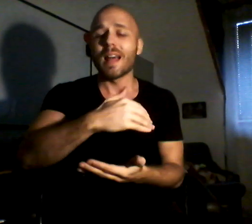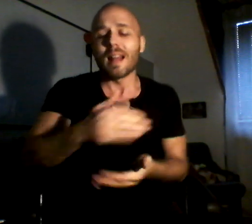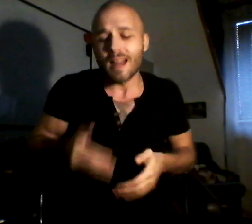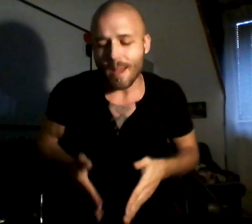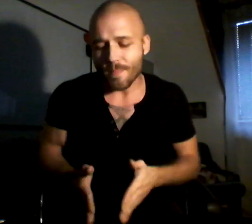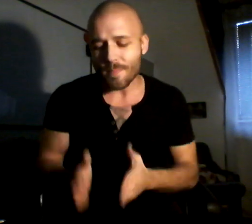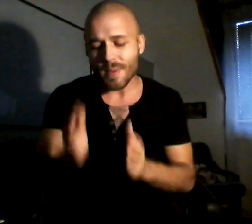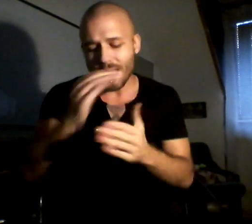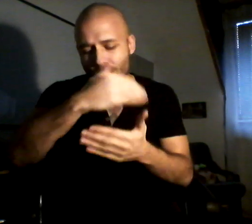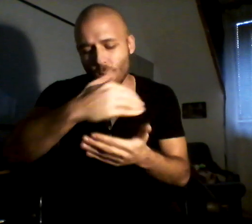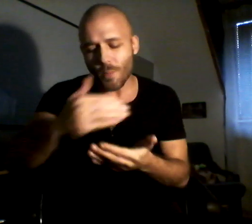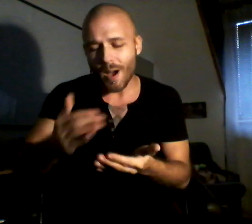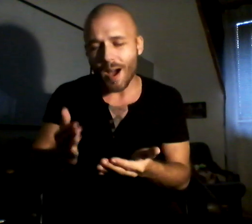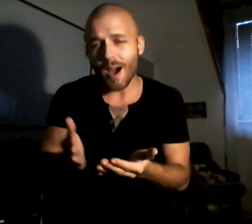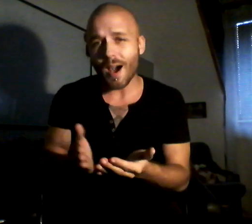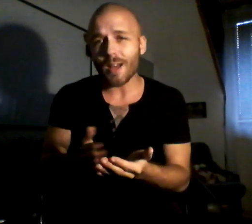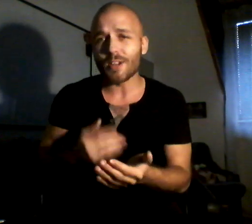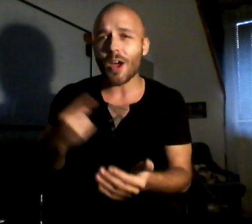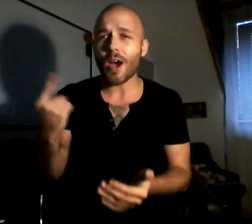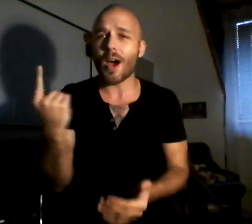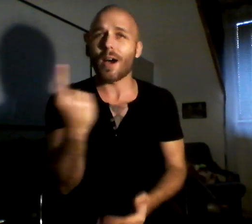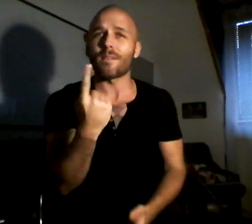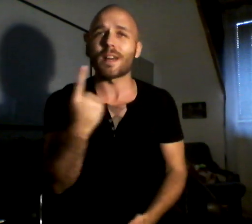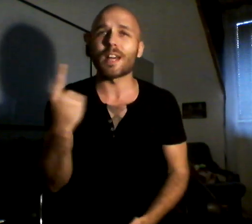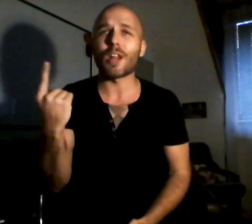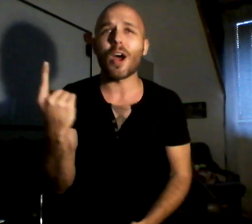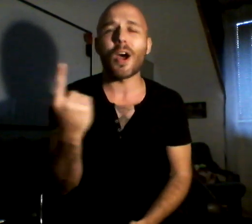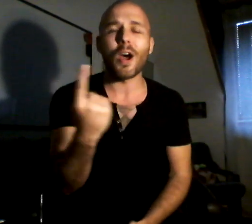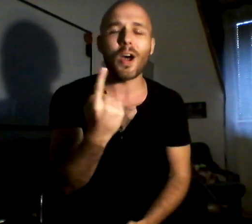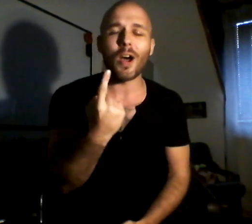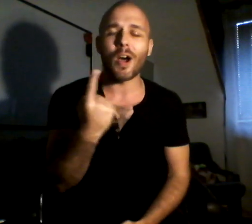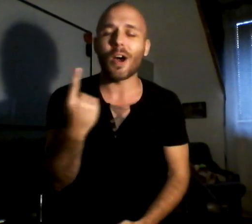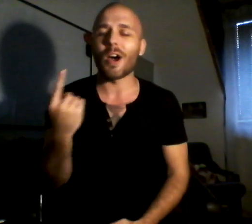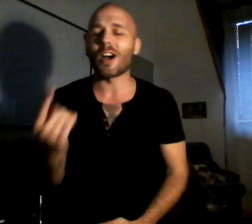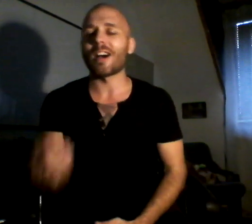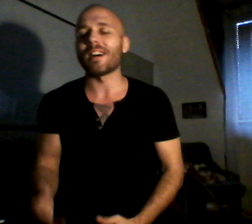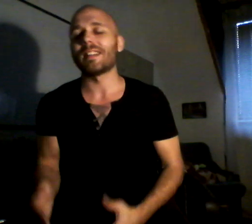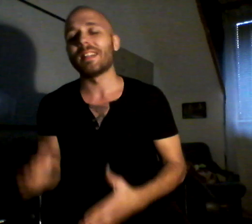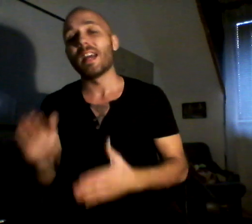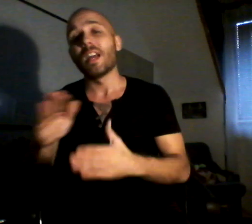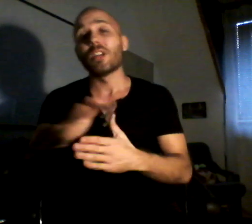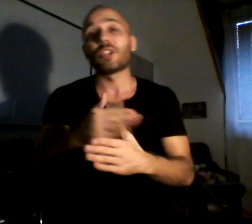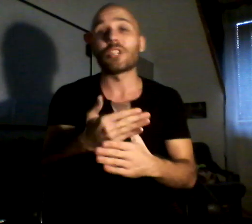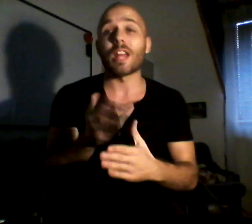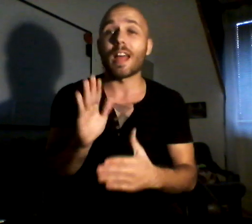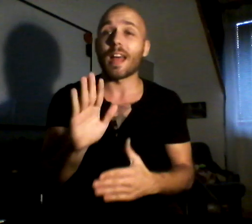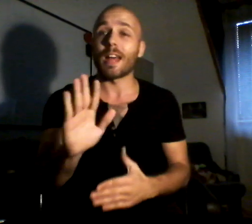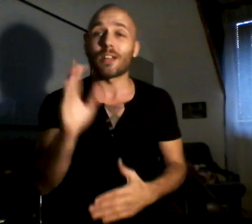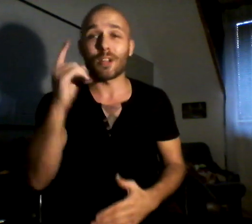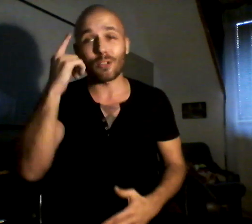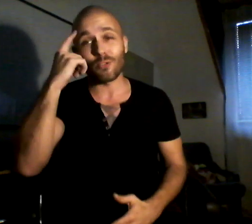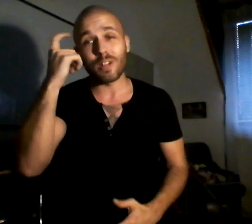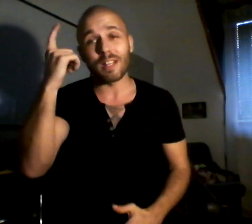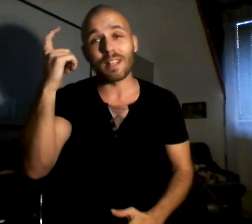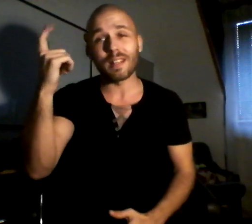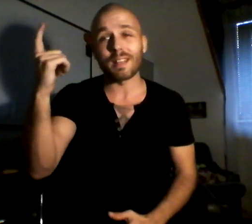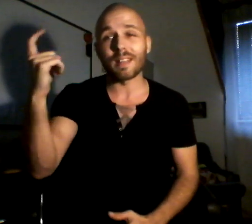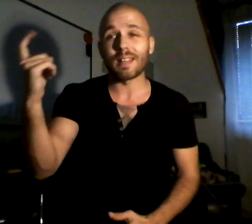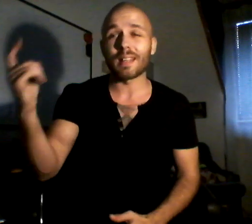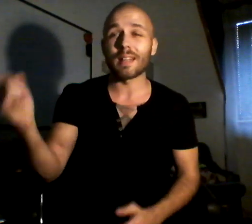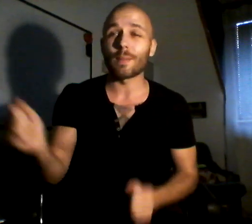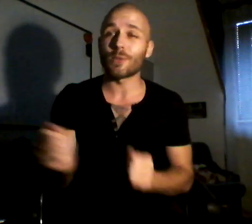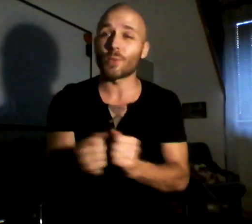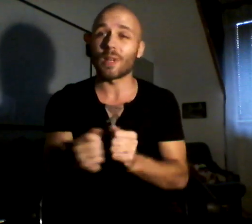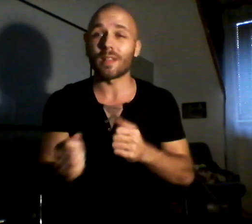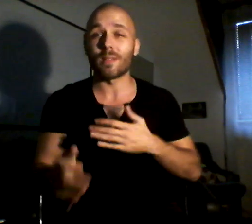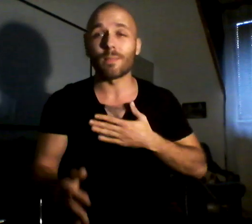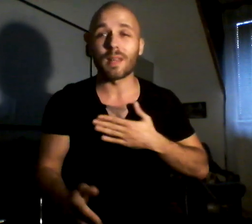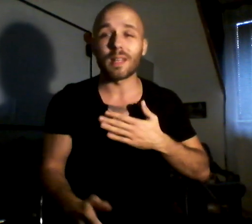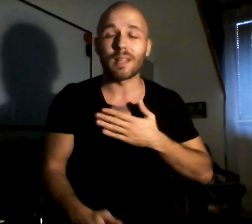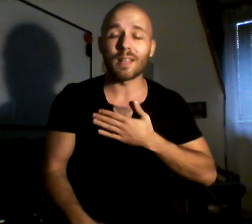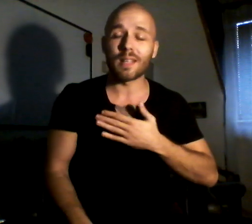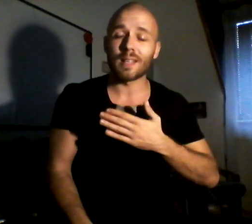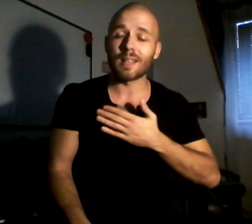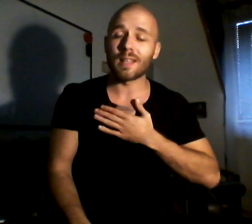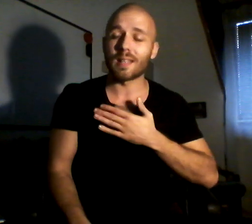let me be a part of it all. Share your dreams with me.